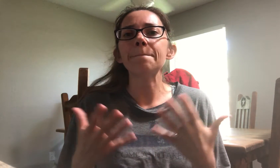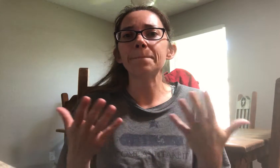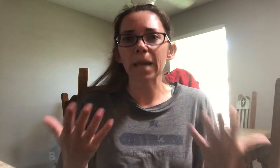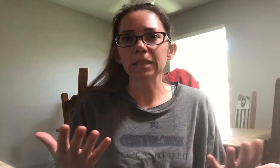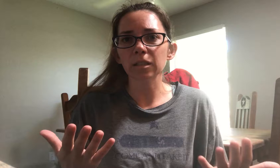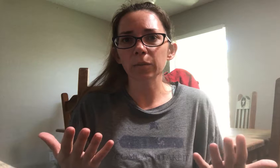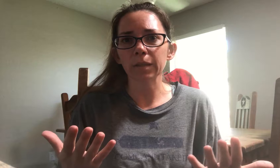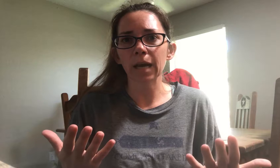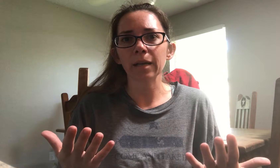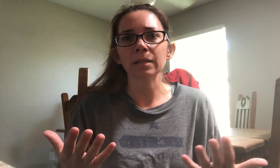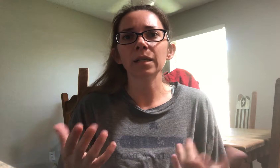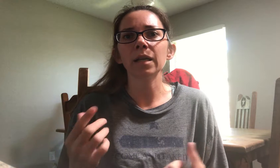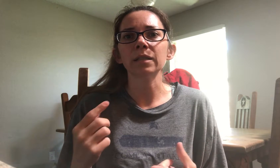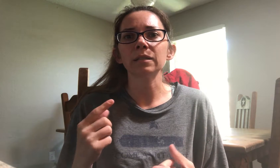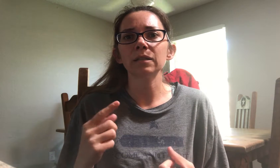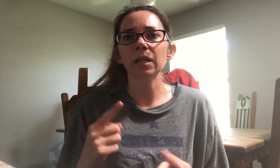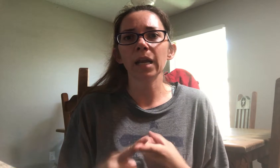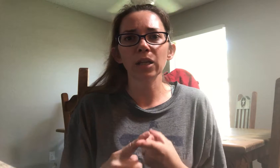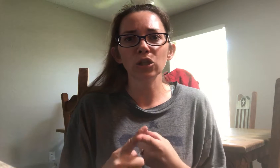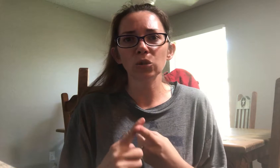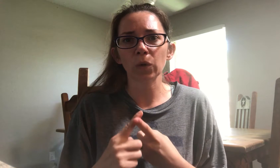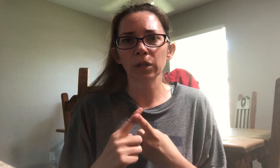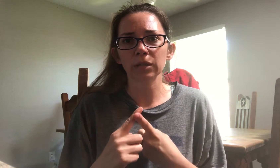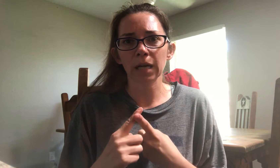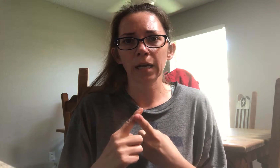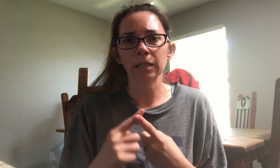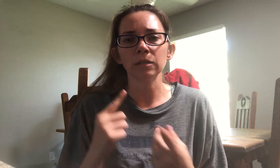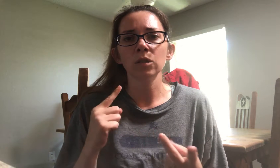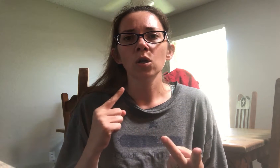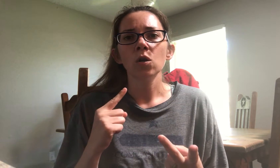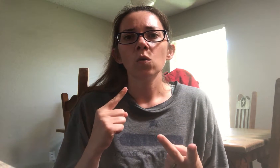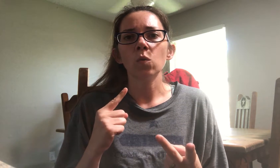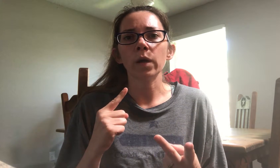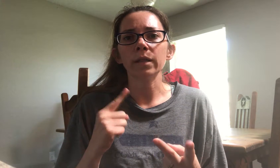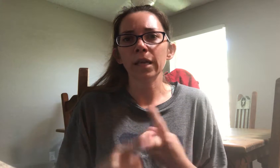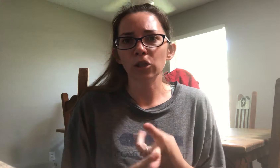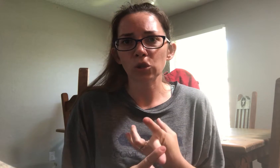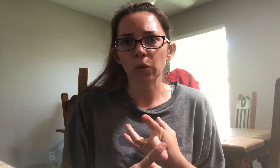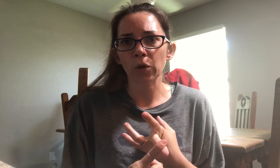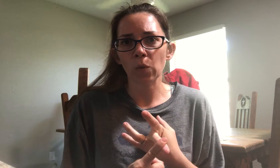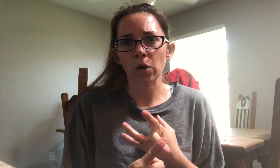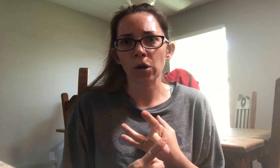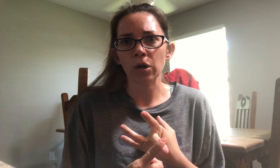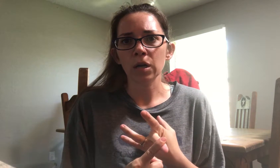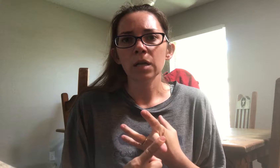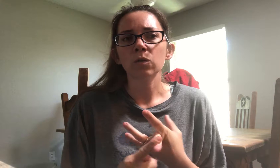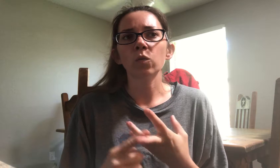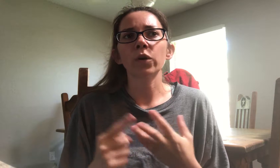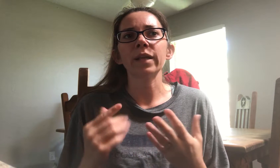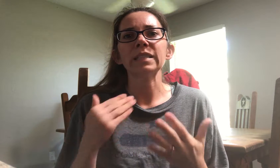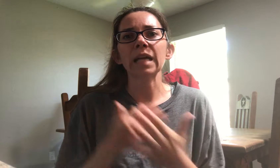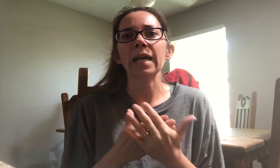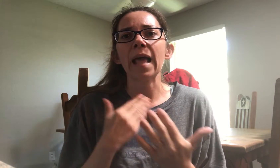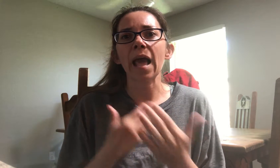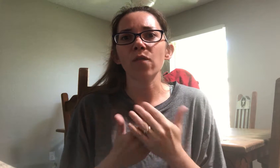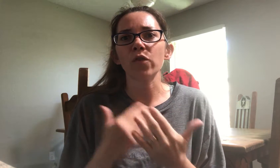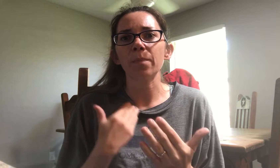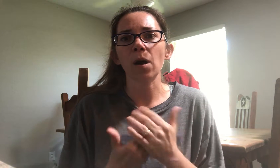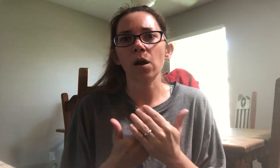basically what that is, is English word sign with English word order where they sign every part